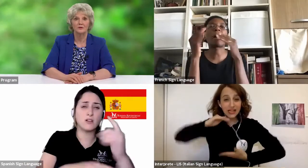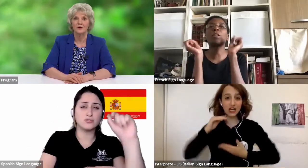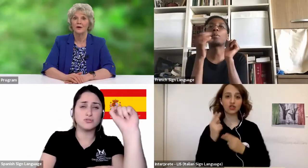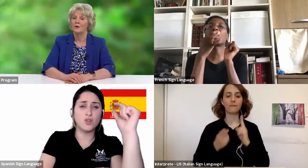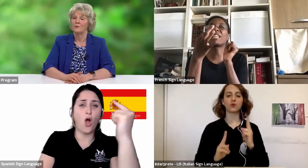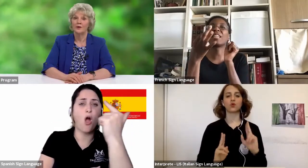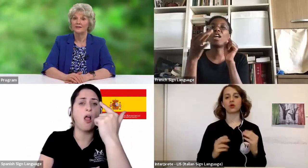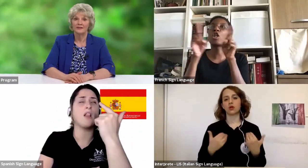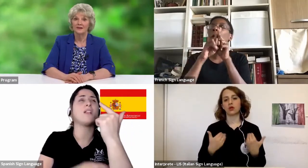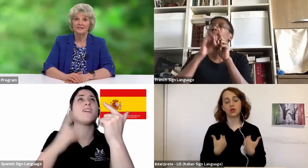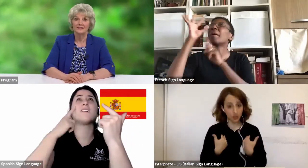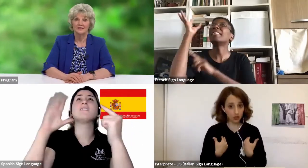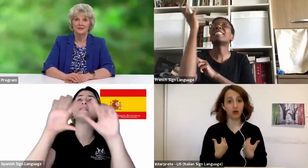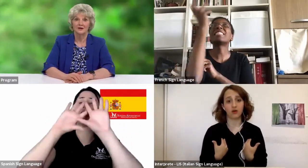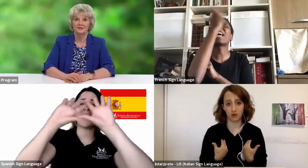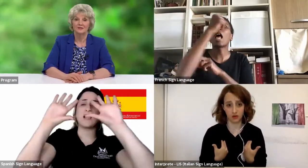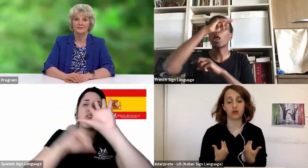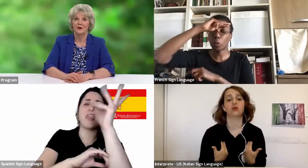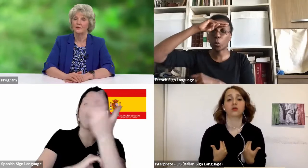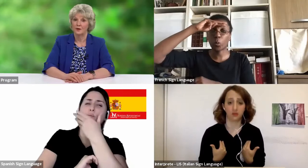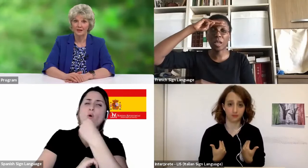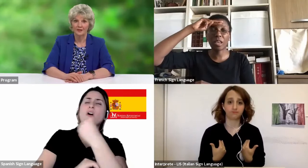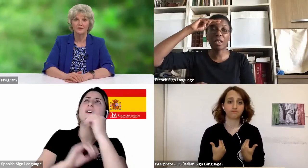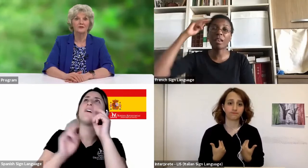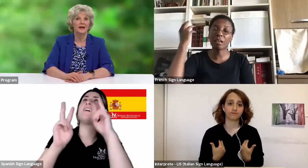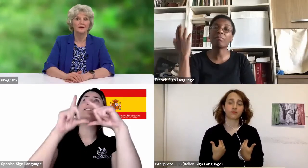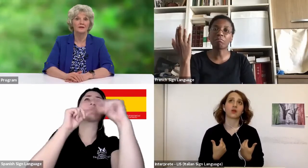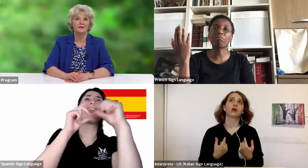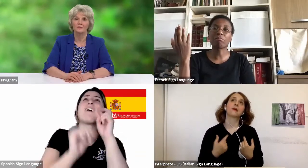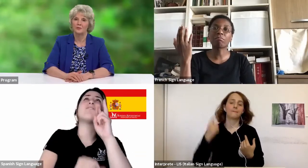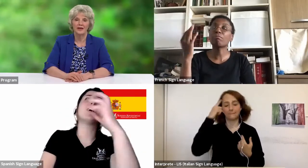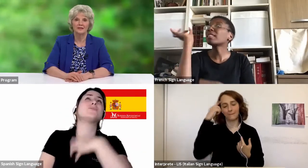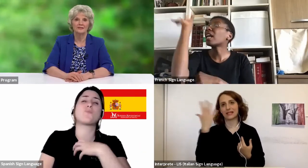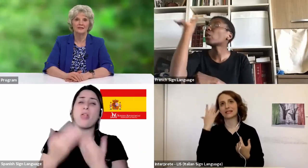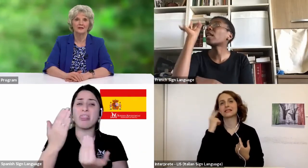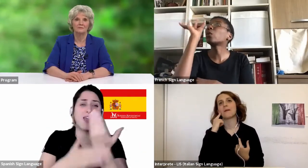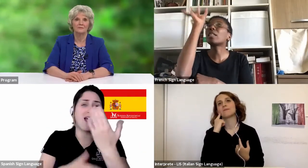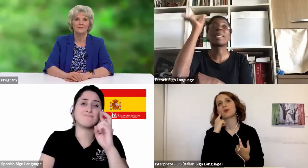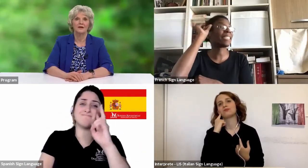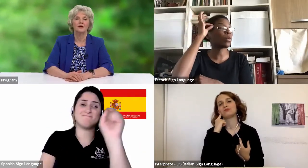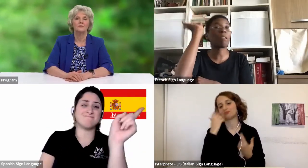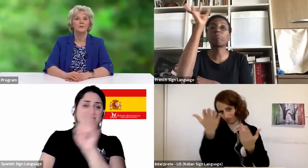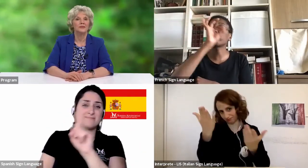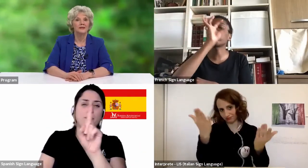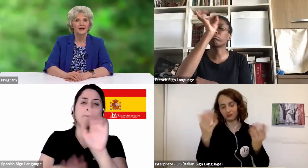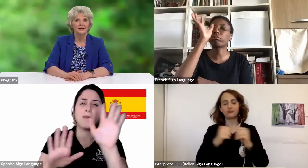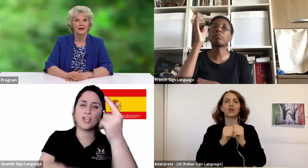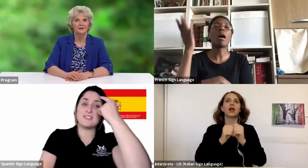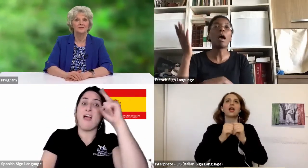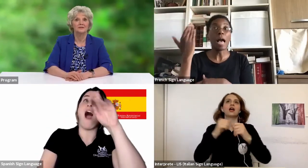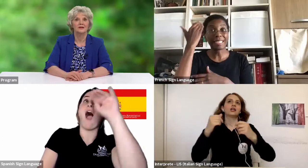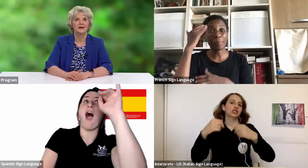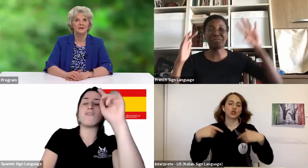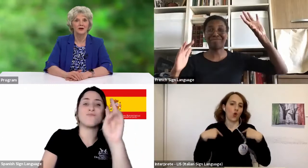beautiful, one cannot see the stars. We may know they're there, but we can't see them. But when the night